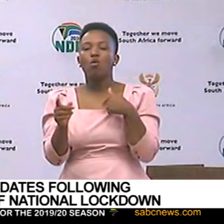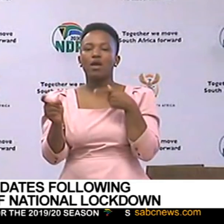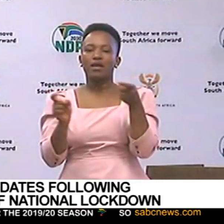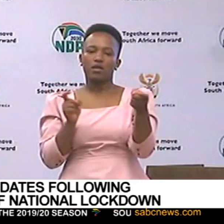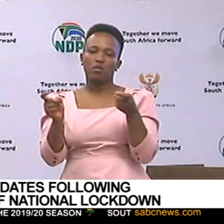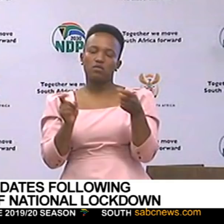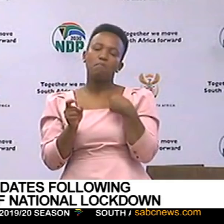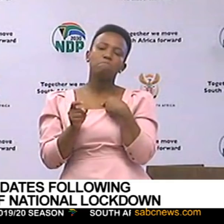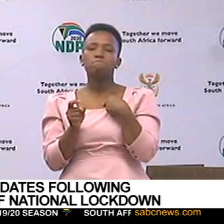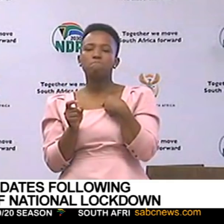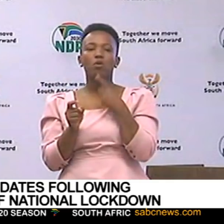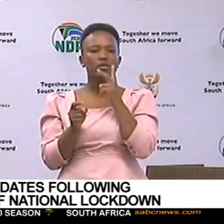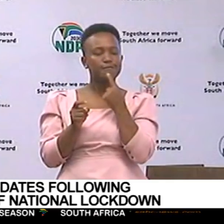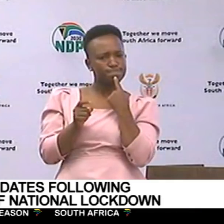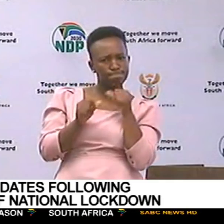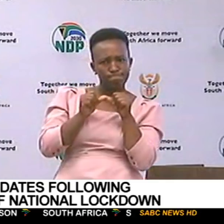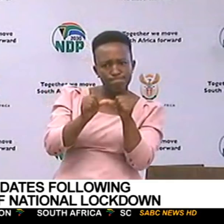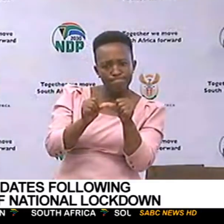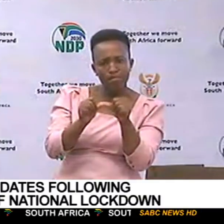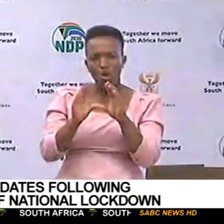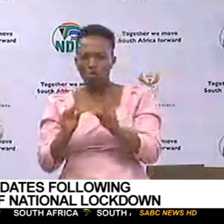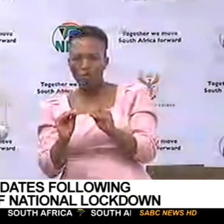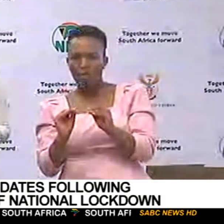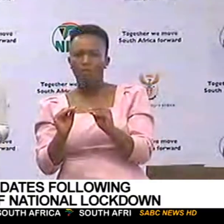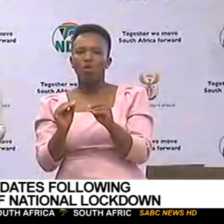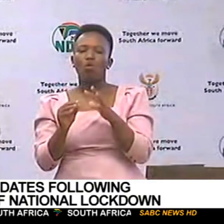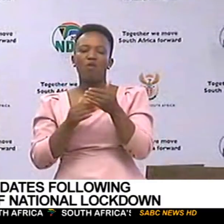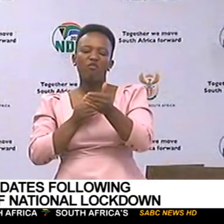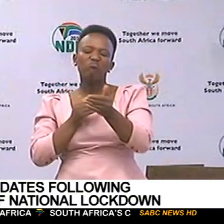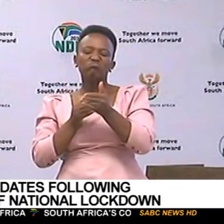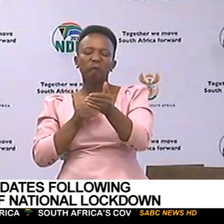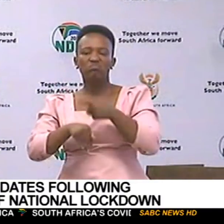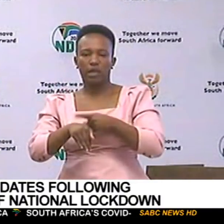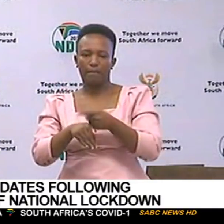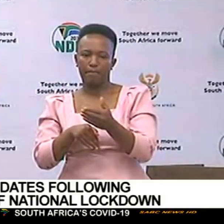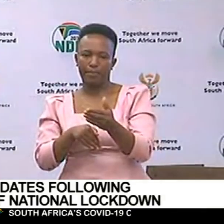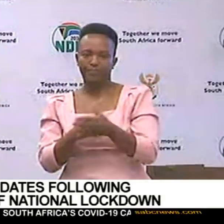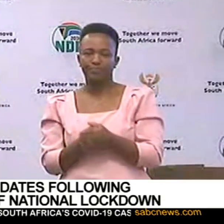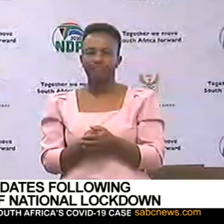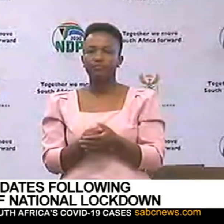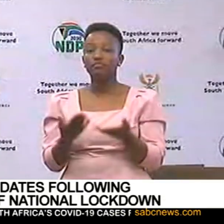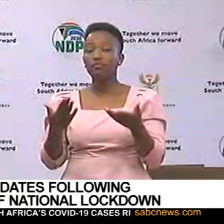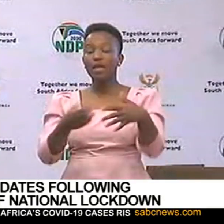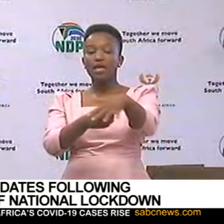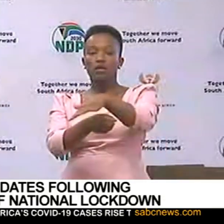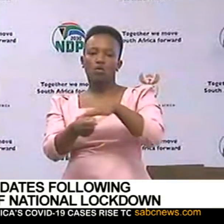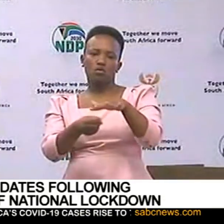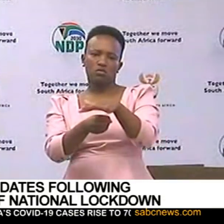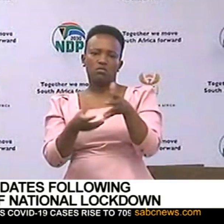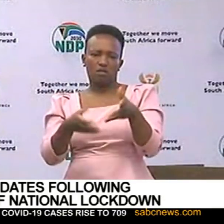will determine what therefore must happen with the temporal spectrum. It is in this context, again,